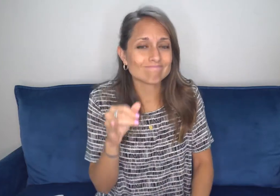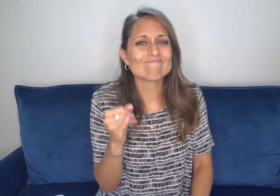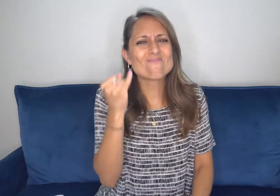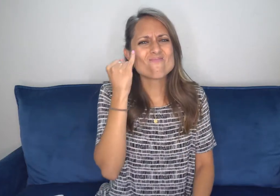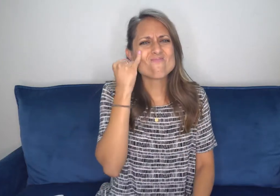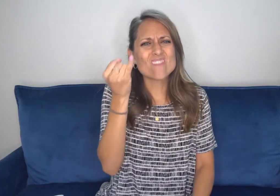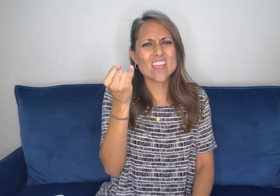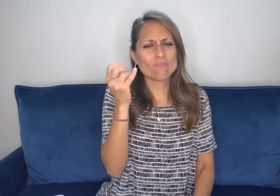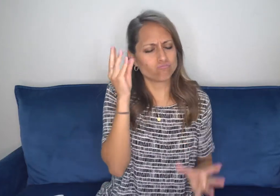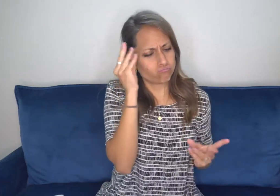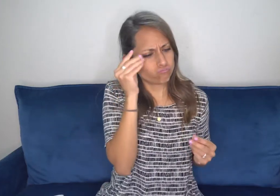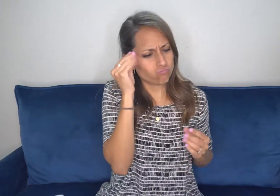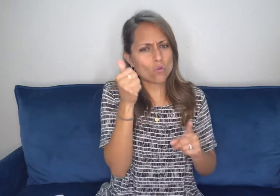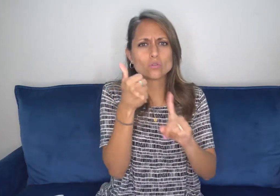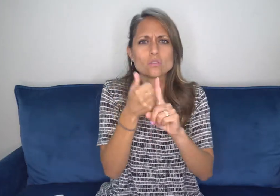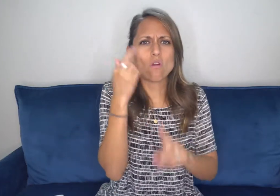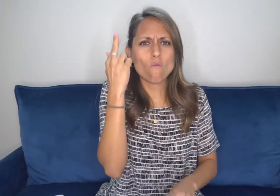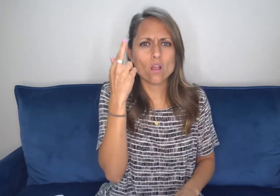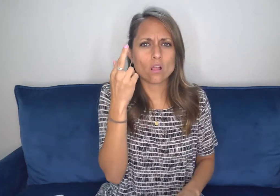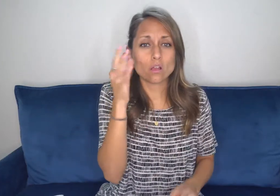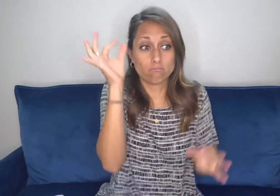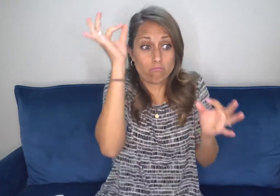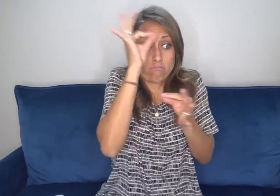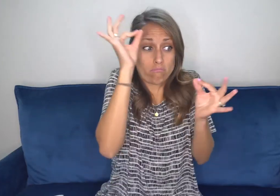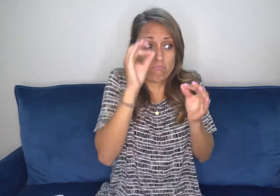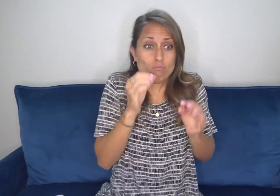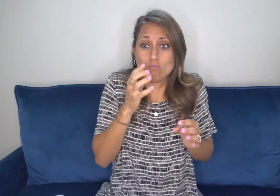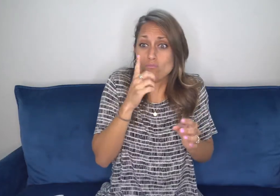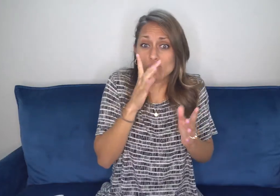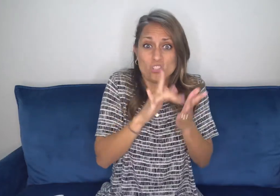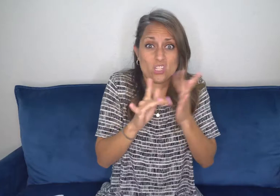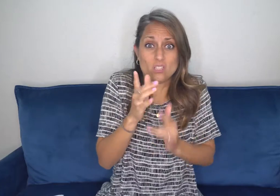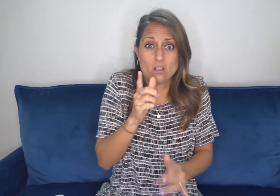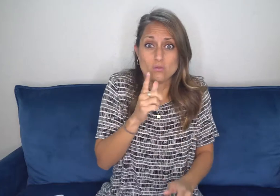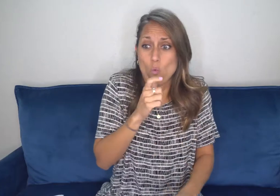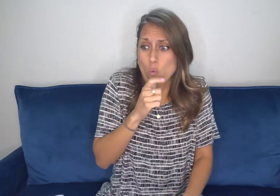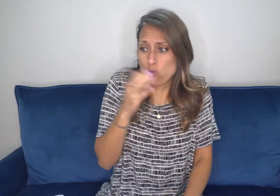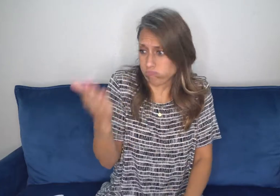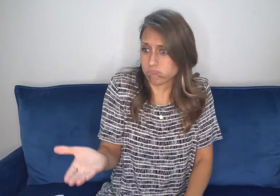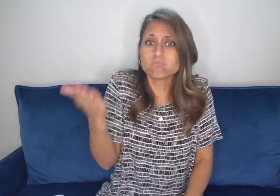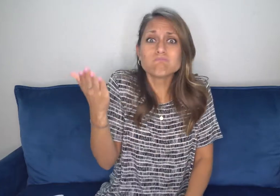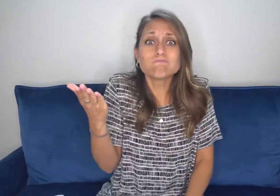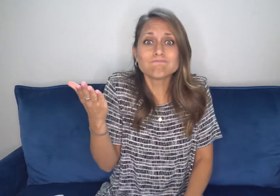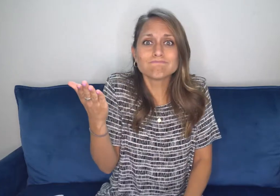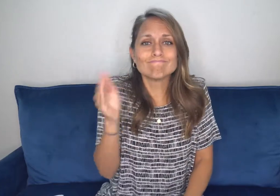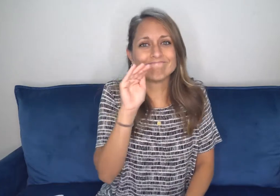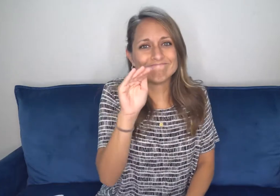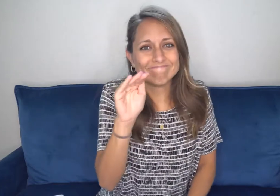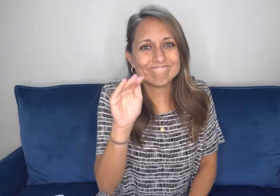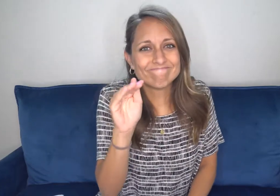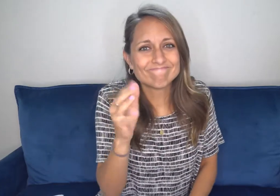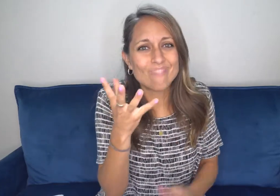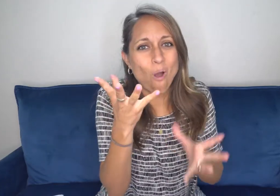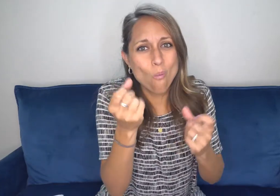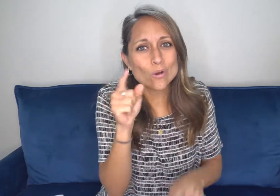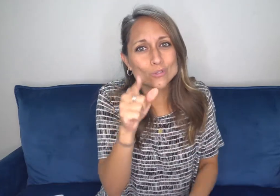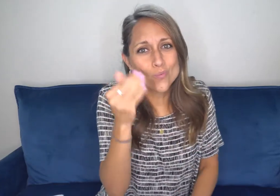You need to consider that. If you don't know who Jesus is, if he's not your shepherd, I want you to know